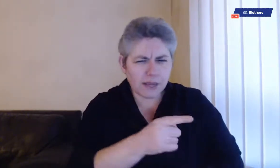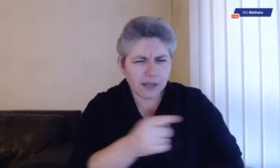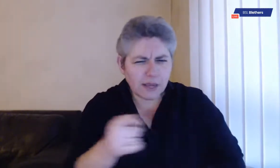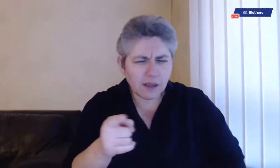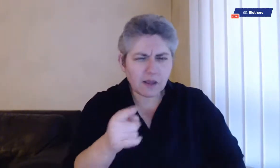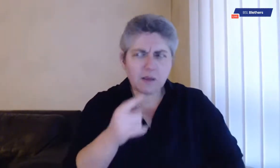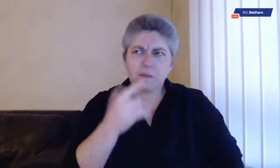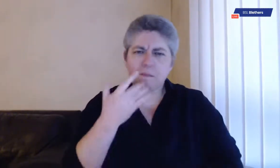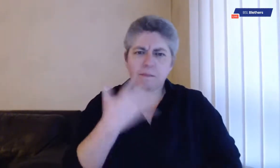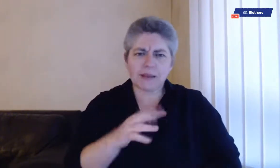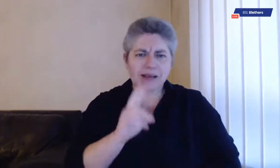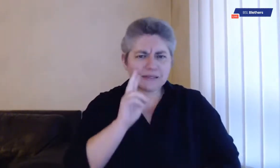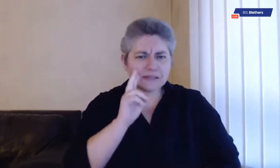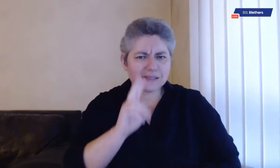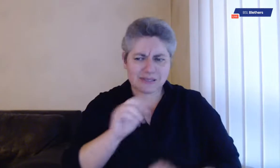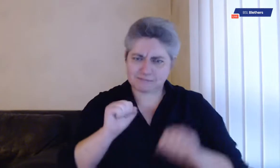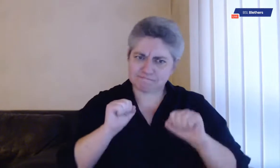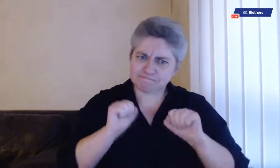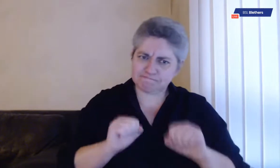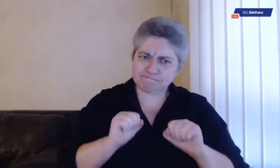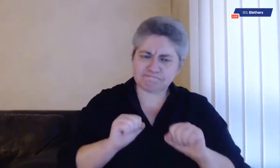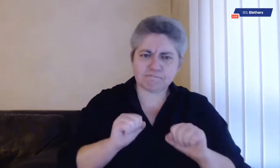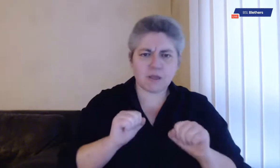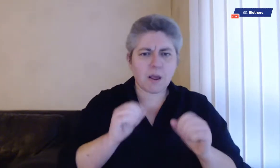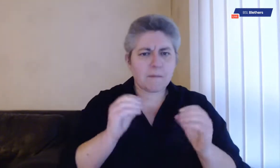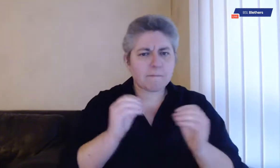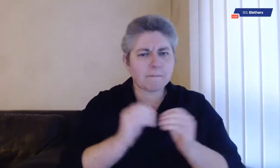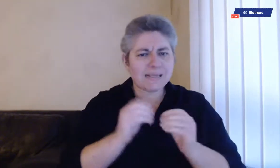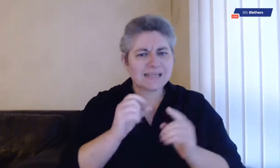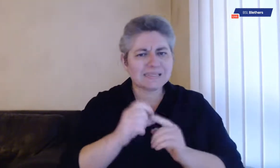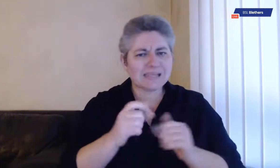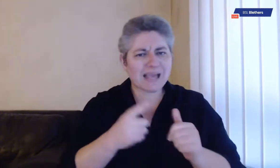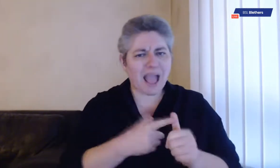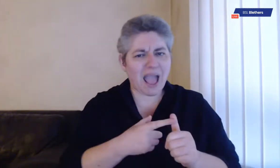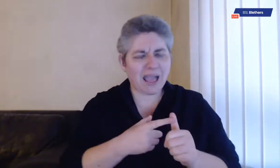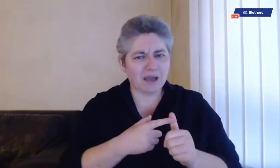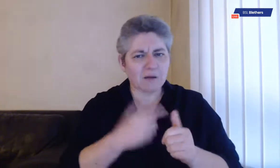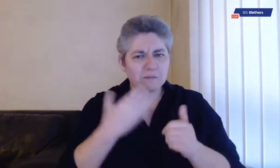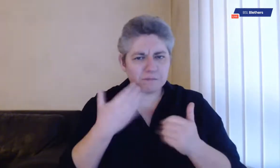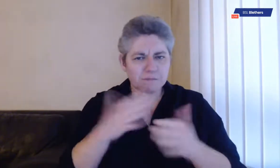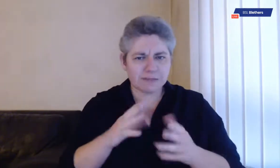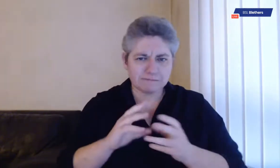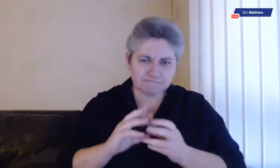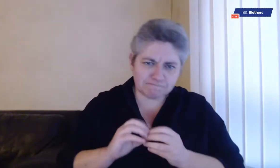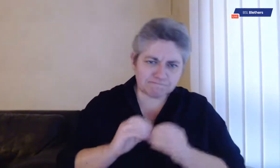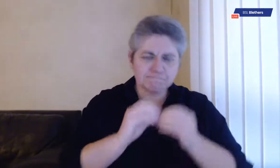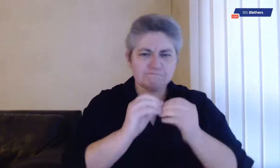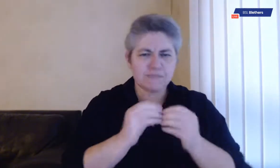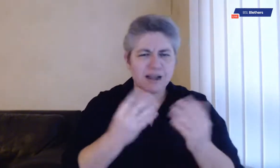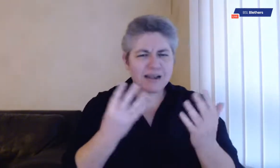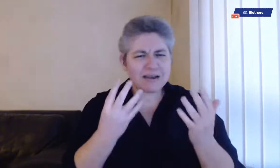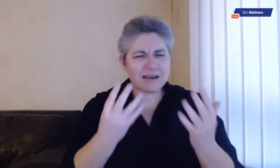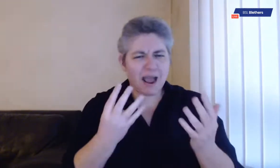to keep them at home. So maybe you've seen that the BDA